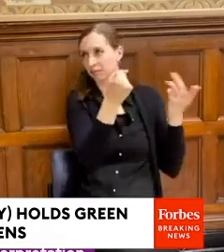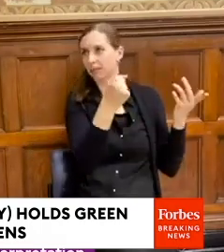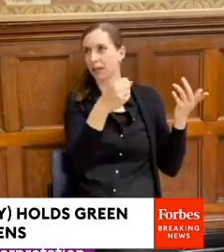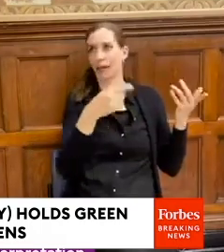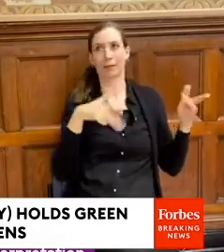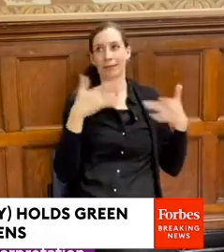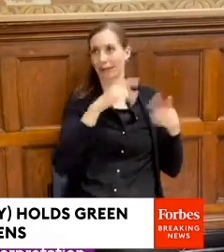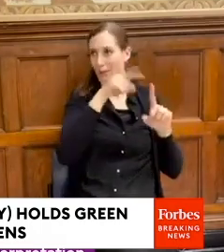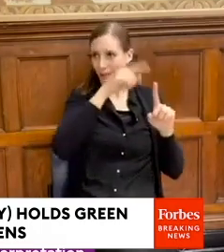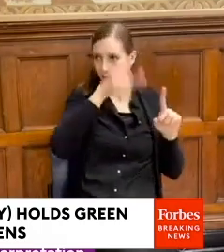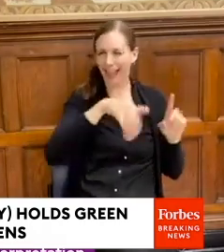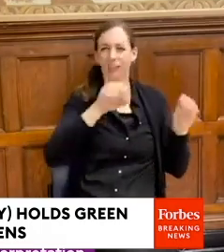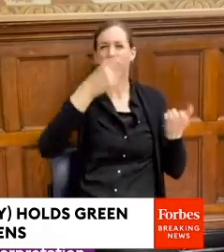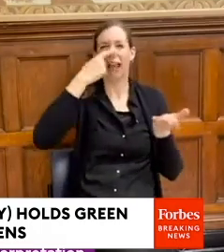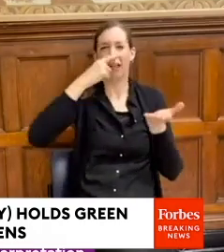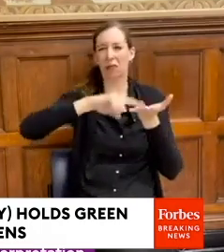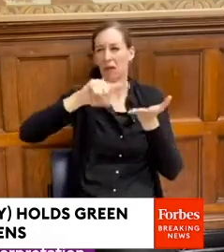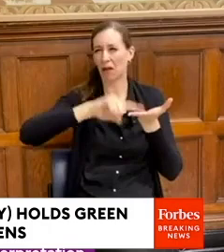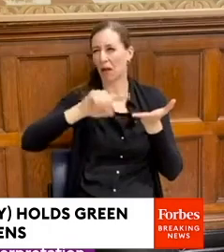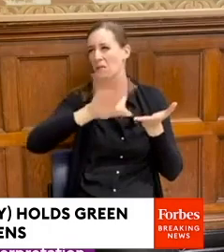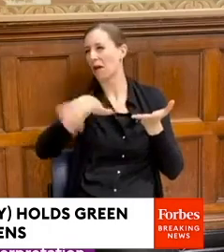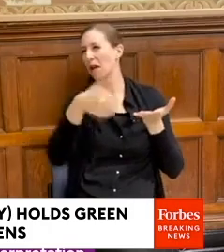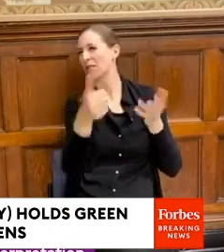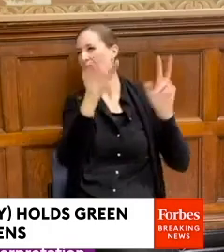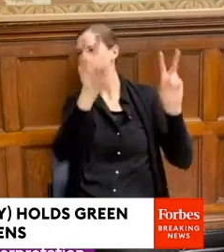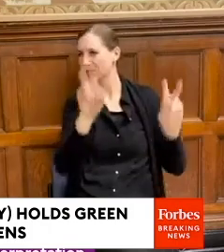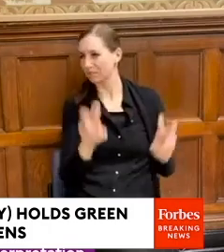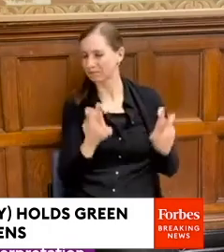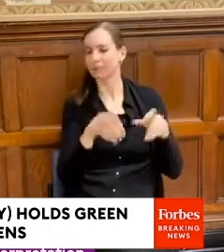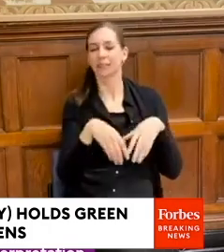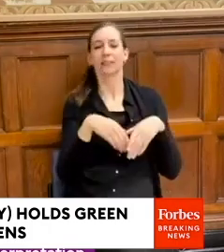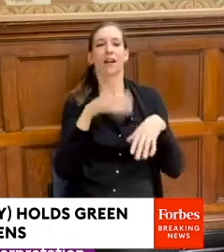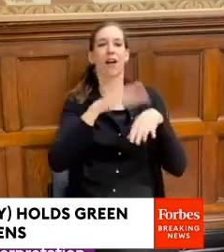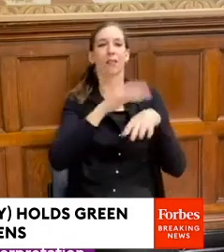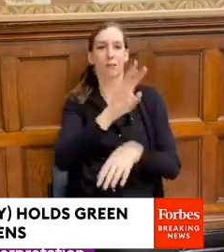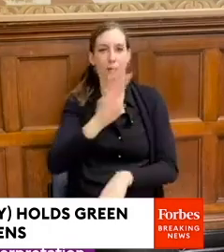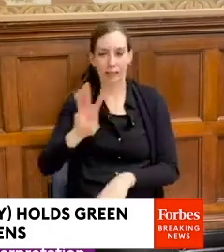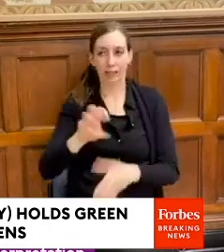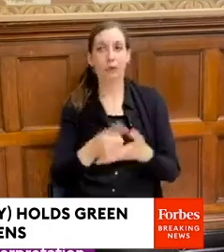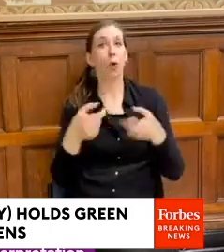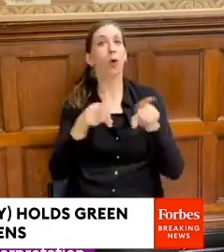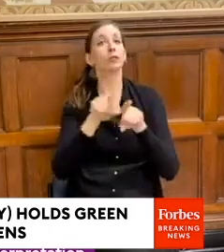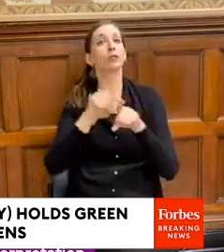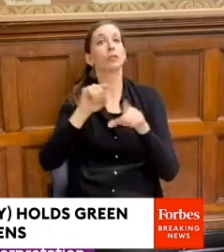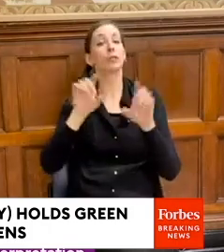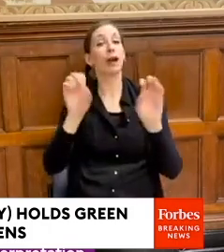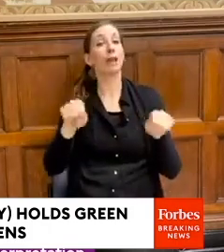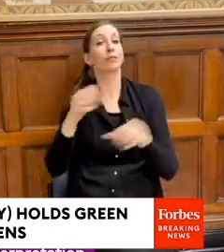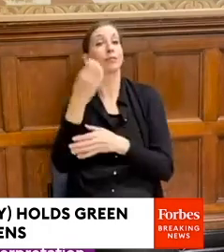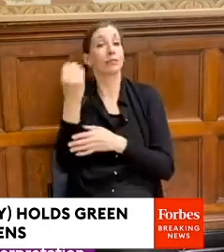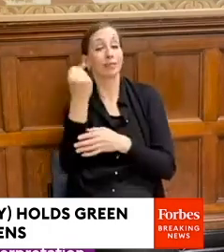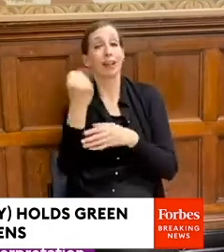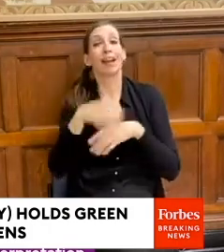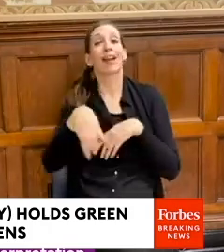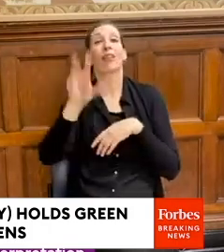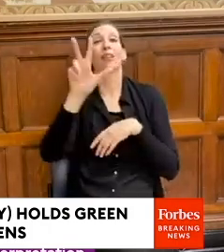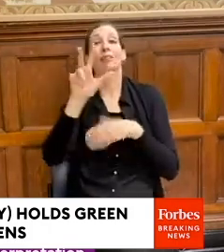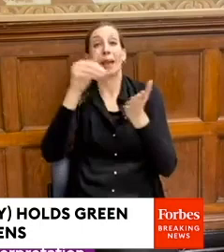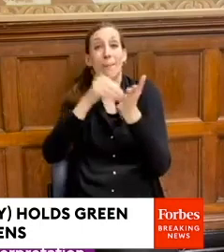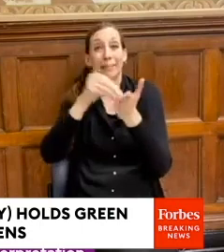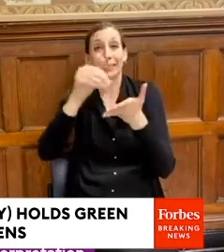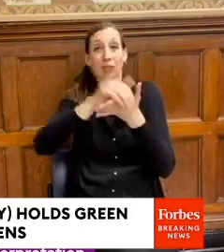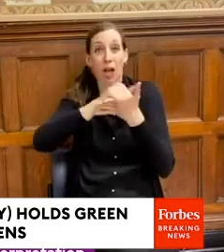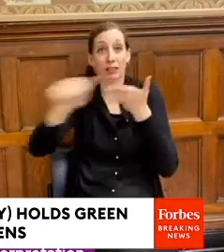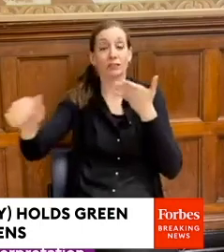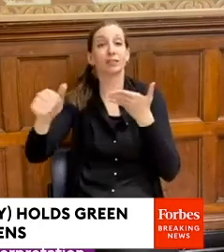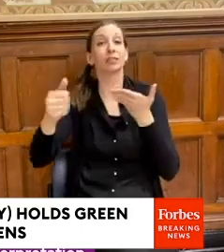website. But this was the main climate-related one. We also were able to secure $3 million to build out a new OBGYN unit